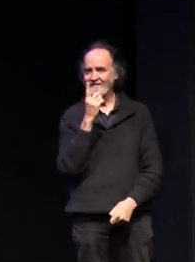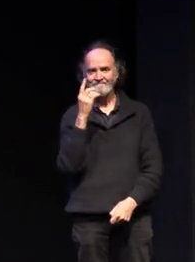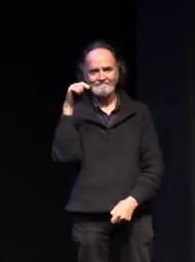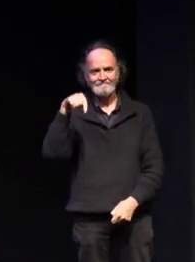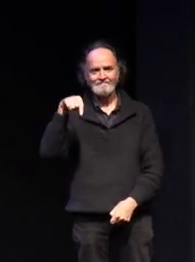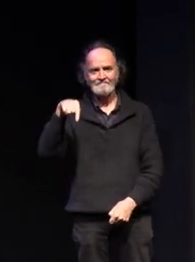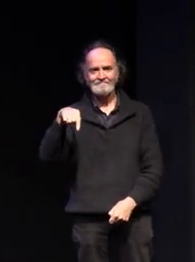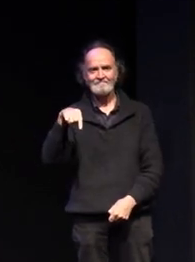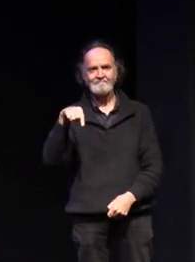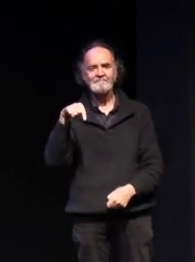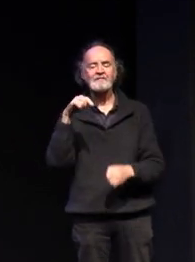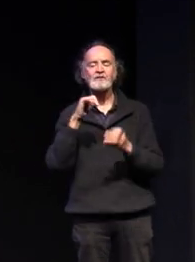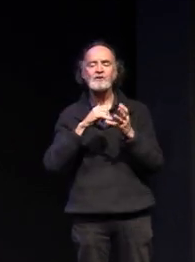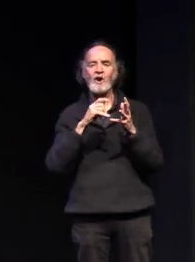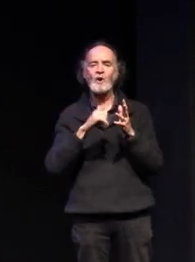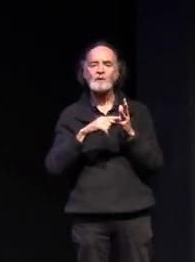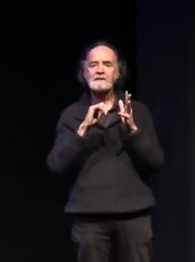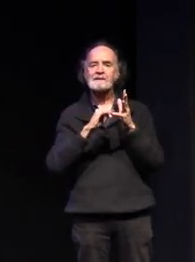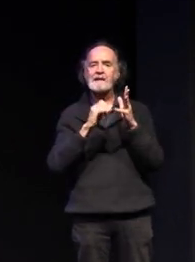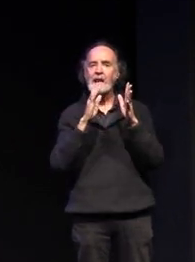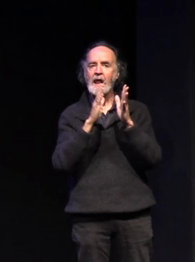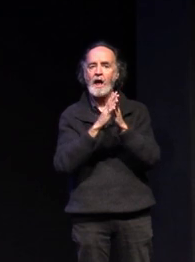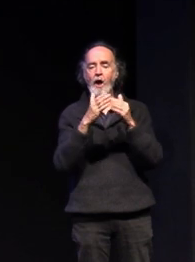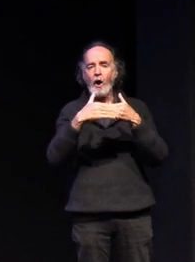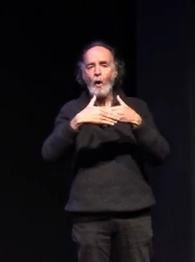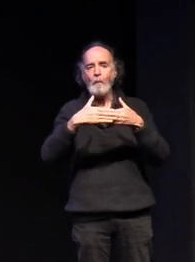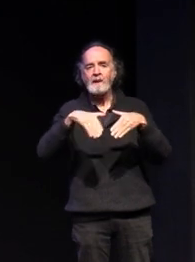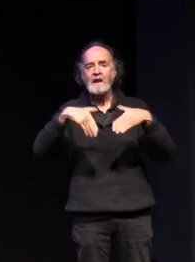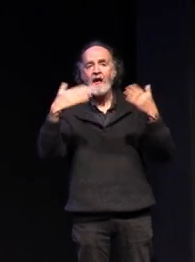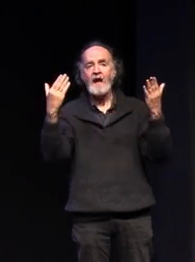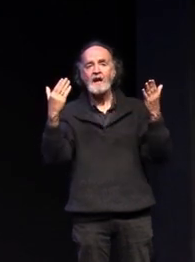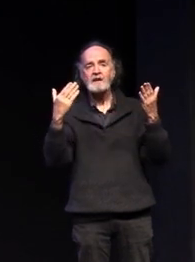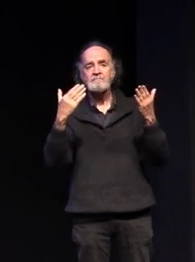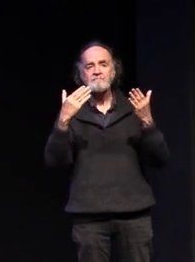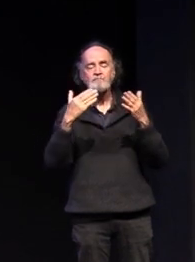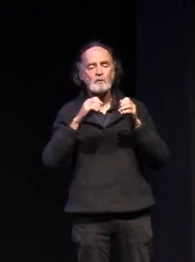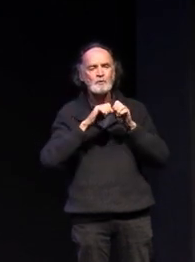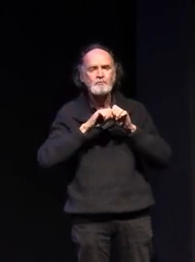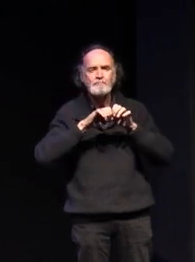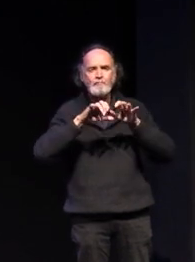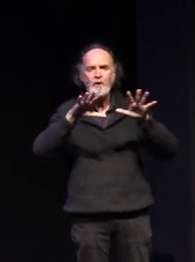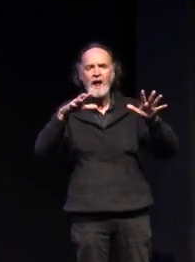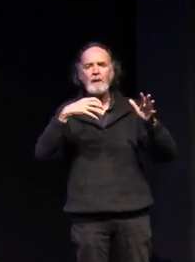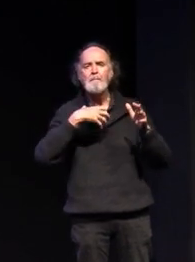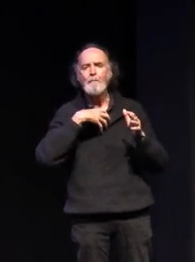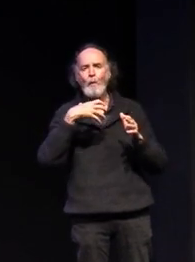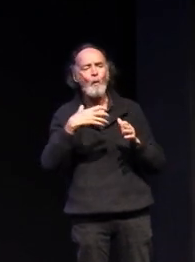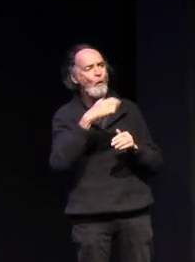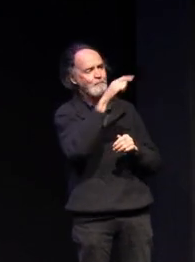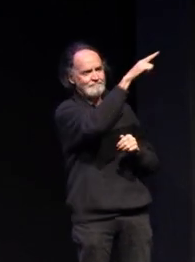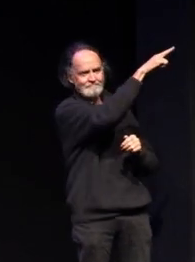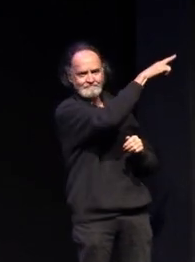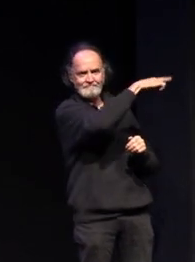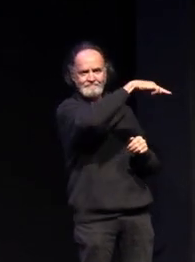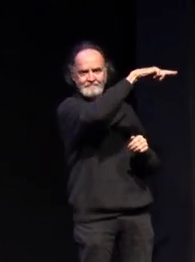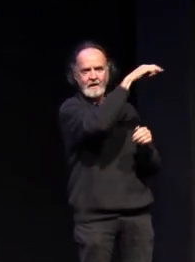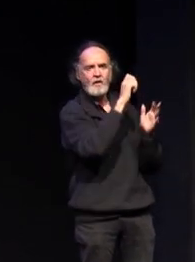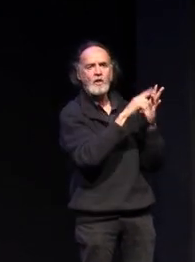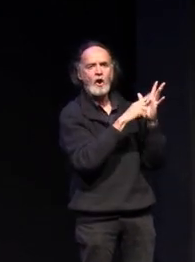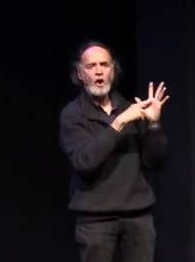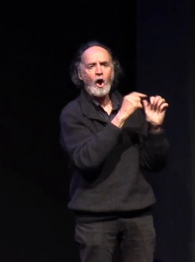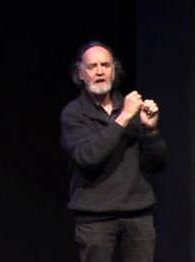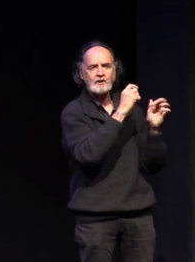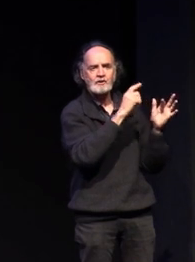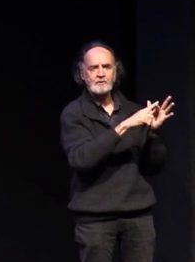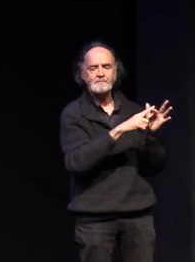the density requirements so we're will be a little more spread out across in our college which has an added benefit on Sunday